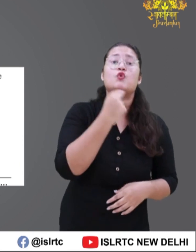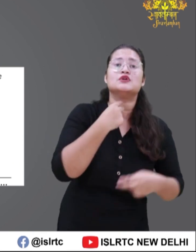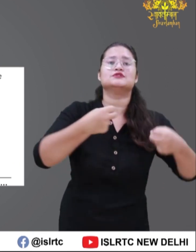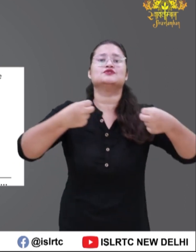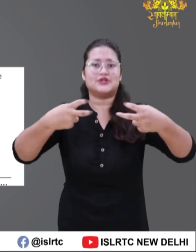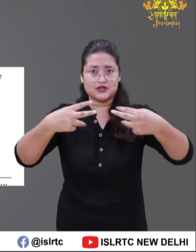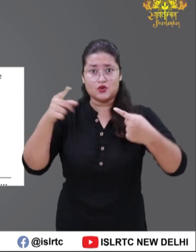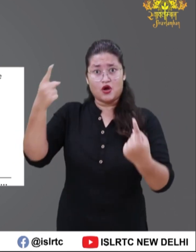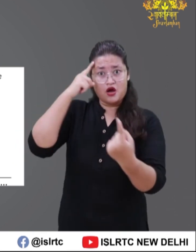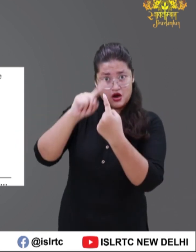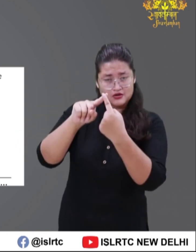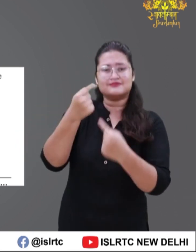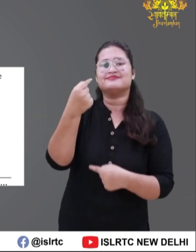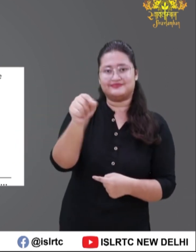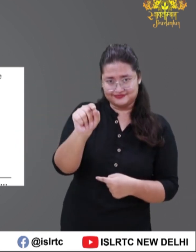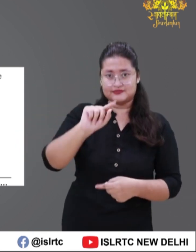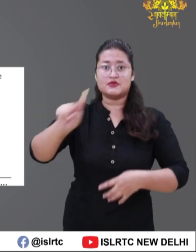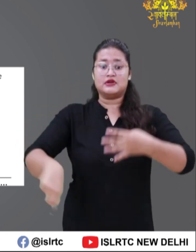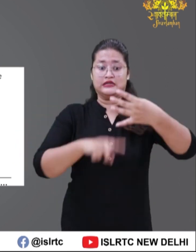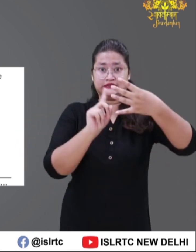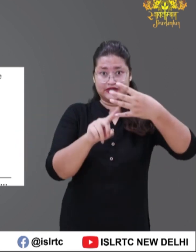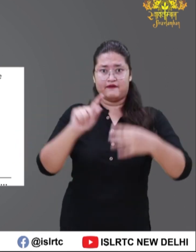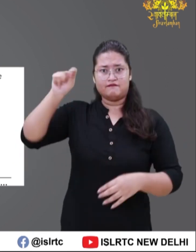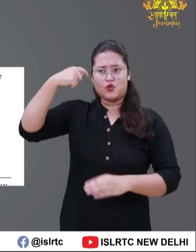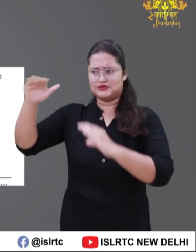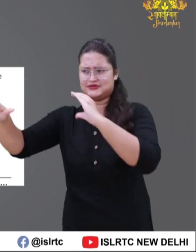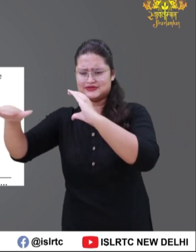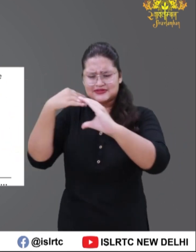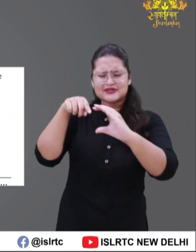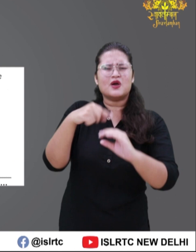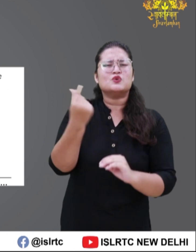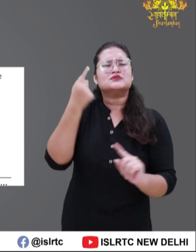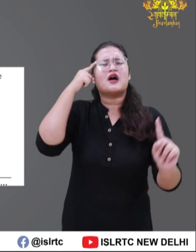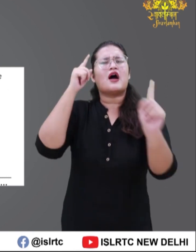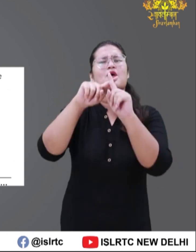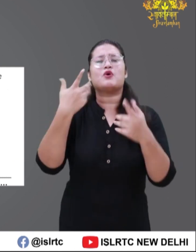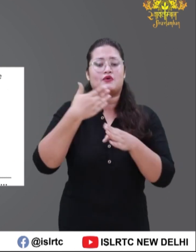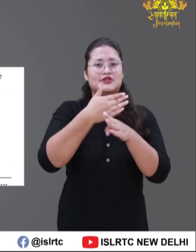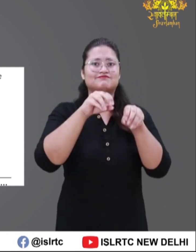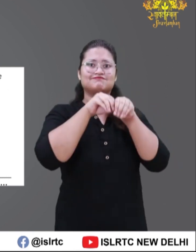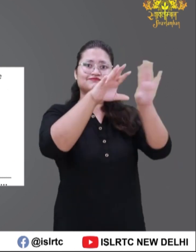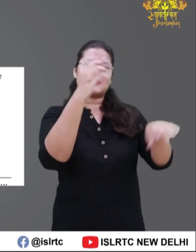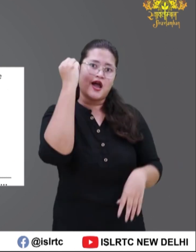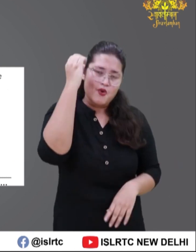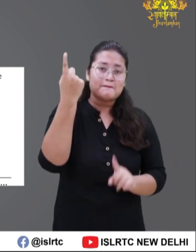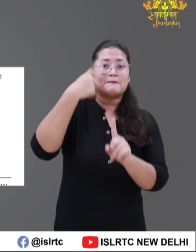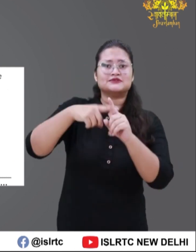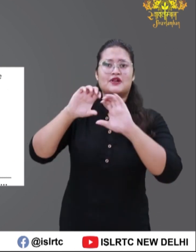voiceovers and subtitles. If you agree with the statement, please mark a tick. Fourth, the submitted video may be used for various purposes such as